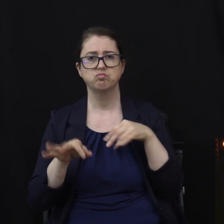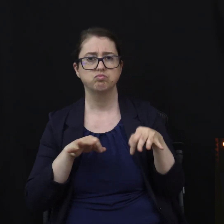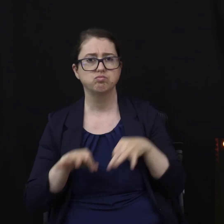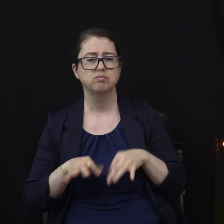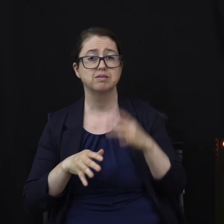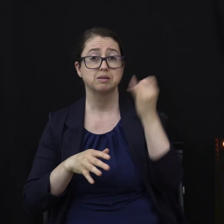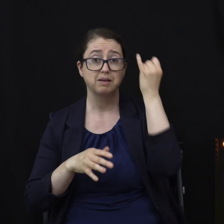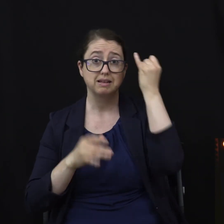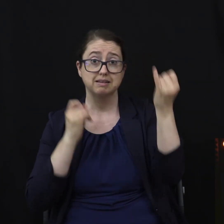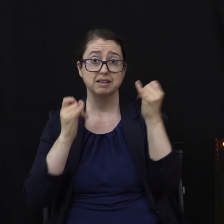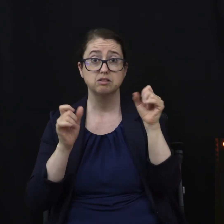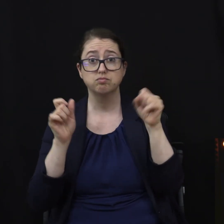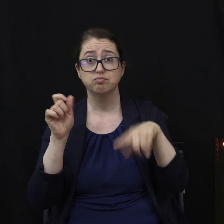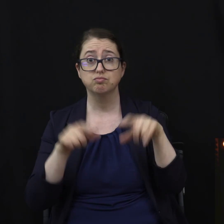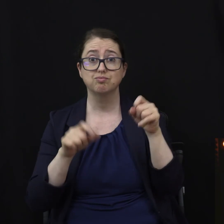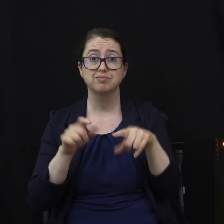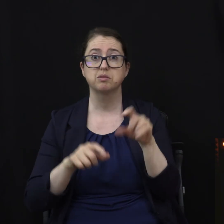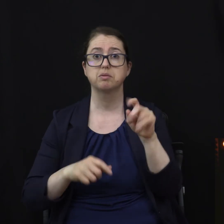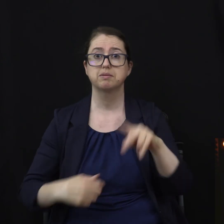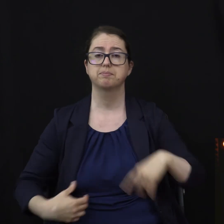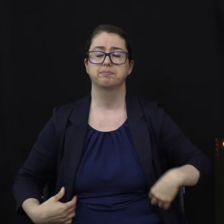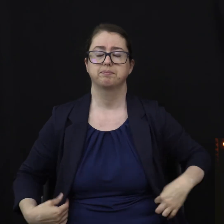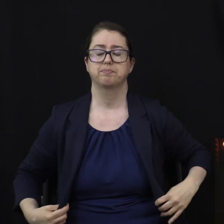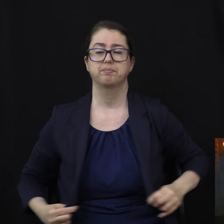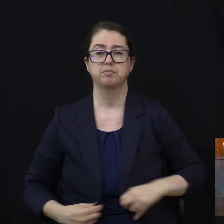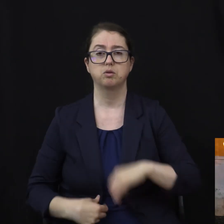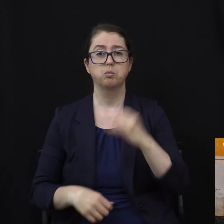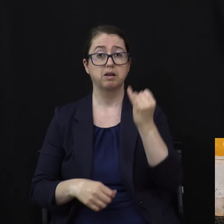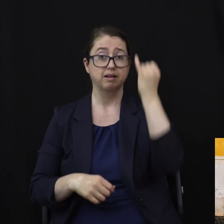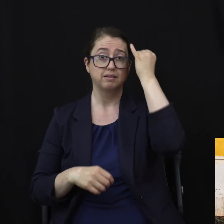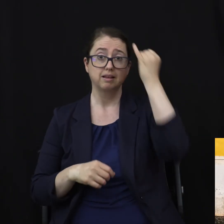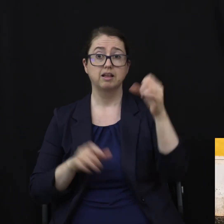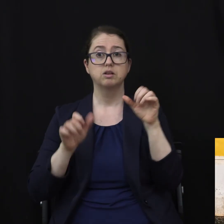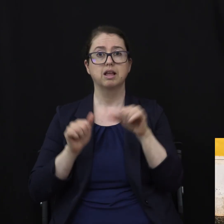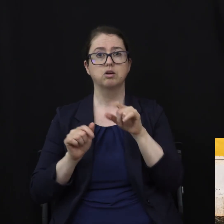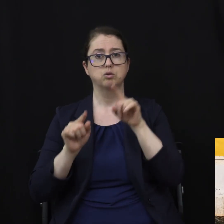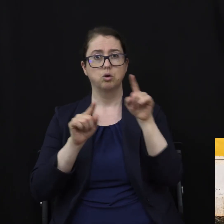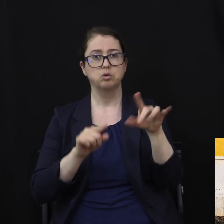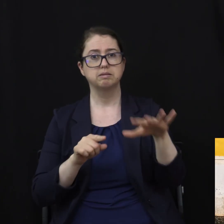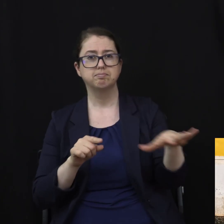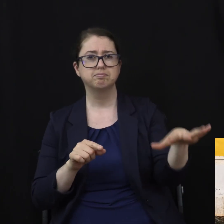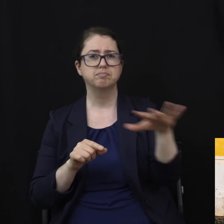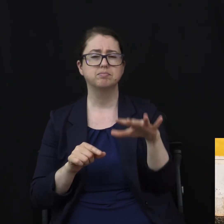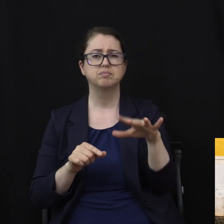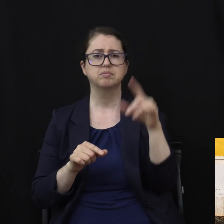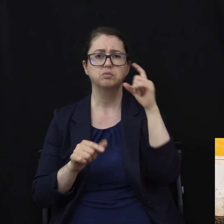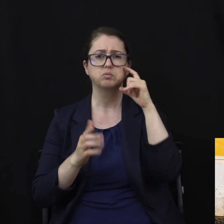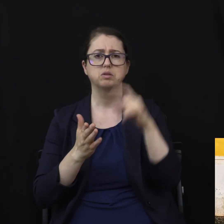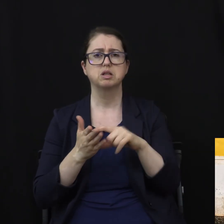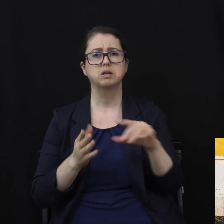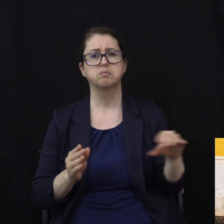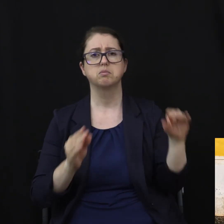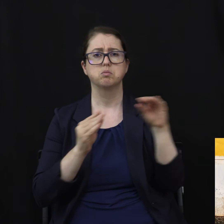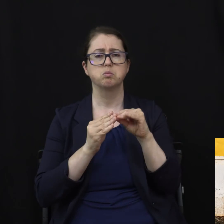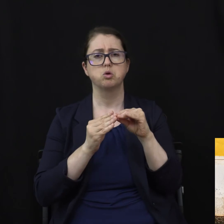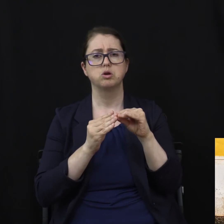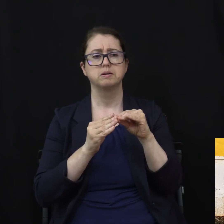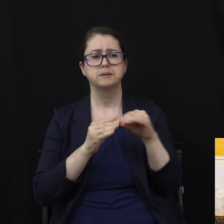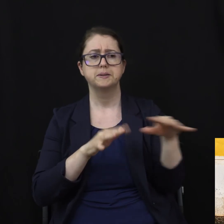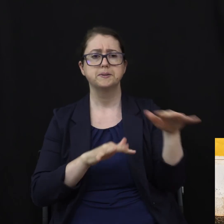One of the things that you can do is you can go to a place where there are higher concentrations of negative ions. Well, an